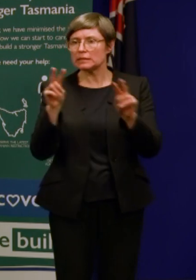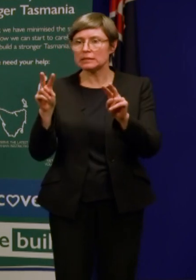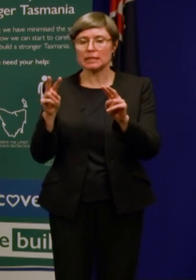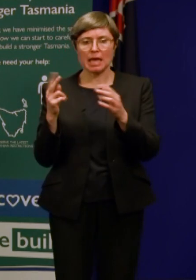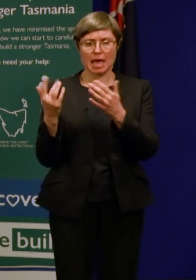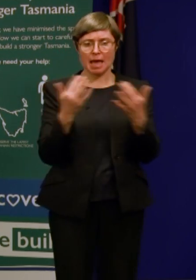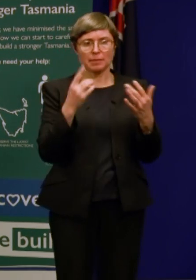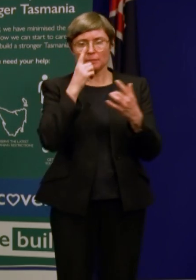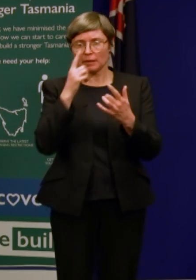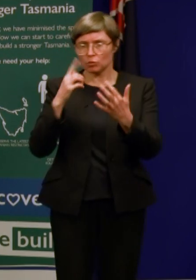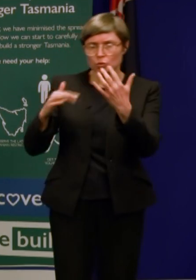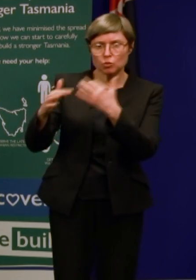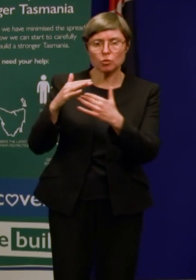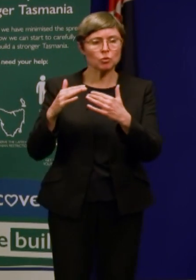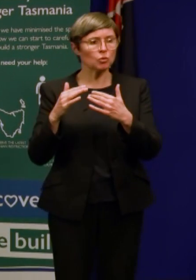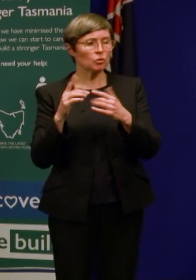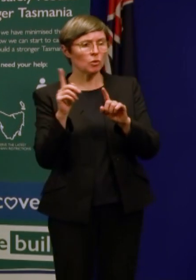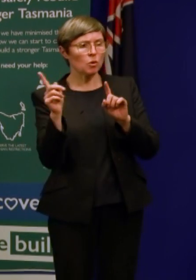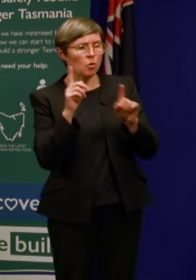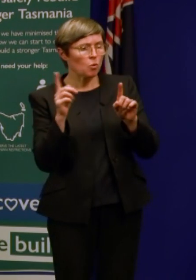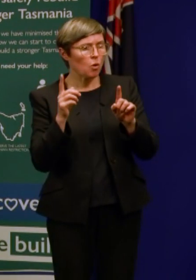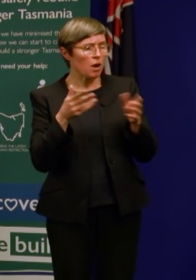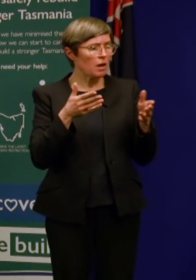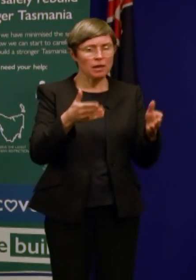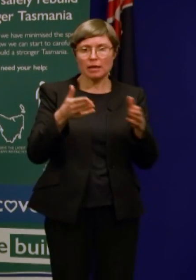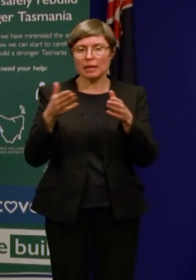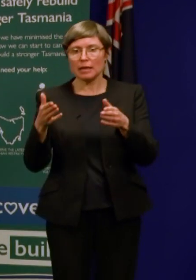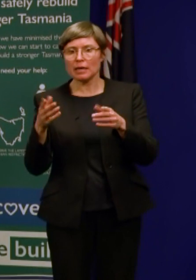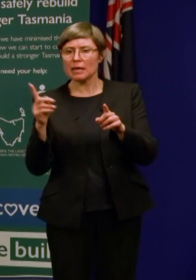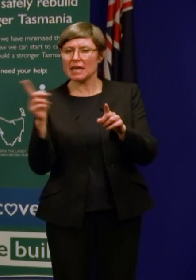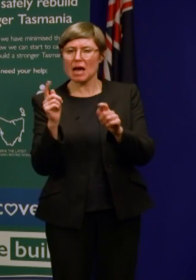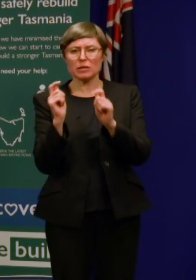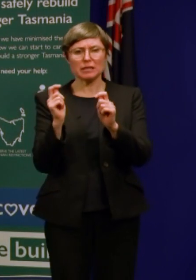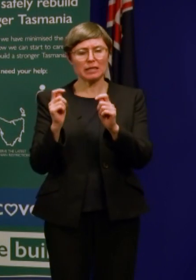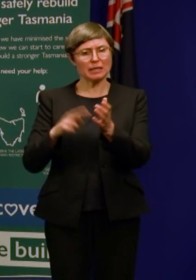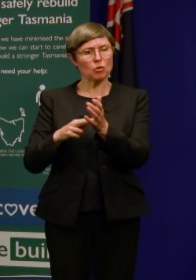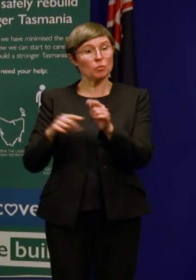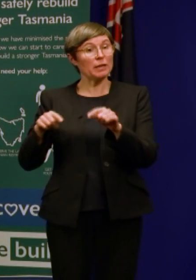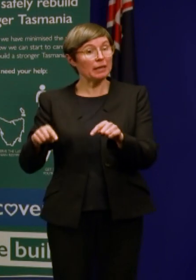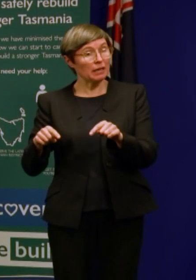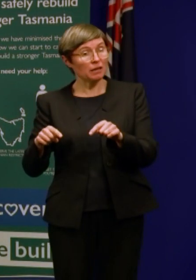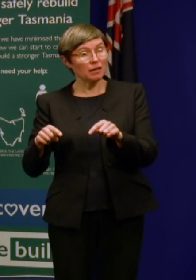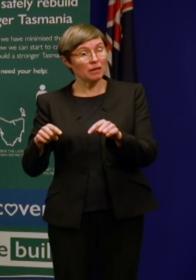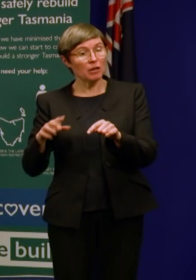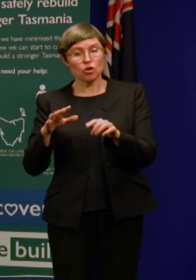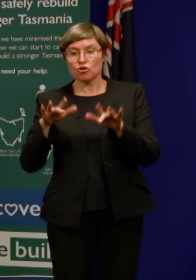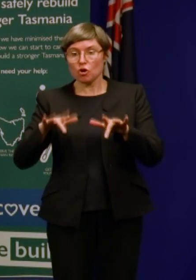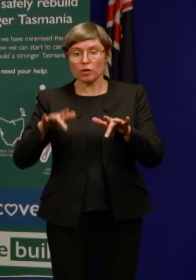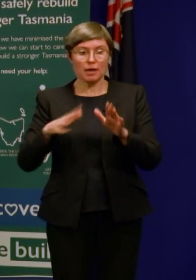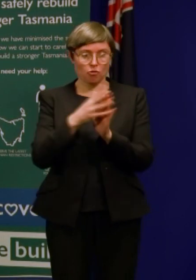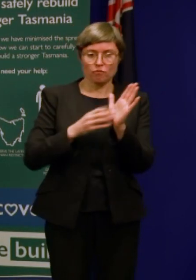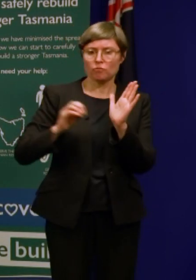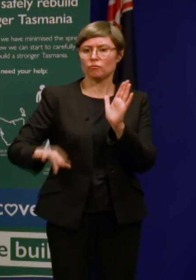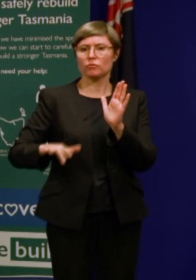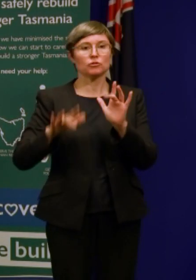proximity measures getting back towards normal. They're not actually all the way back to normal yet